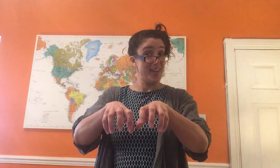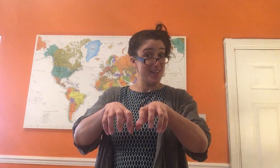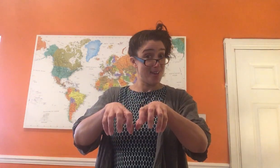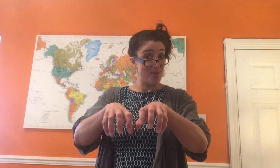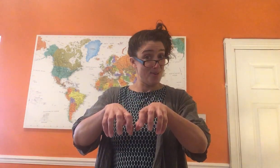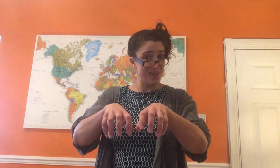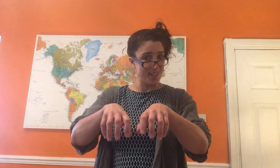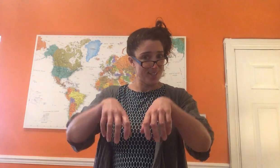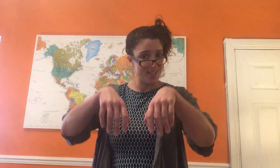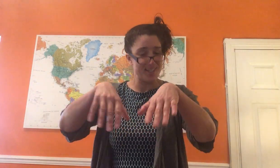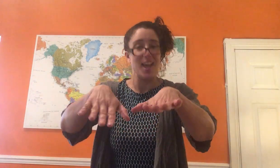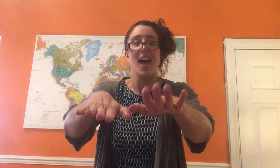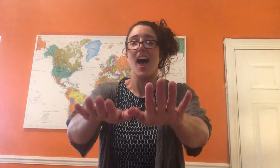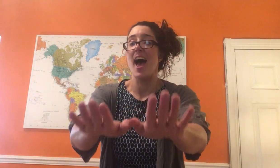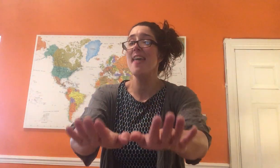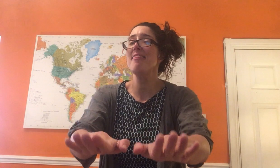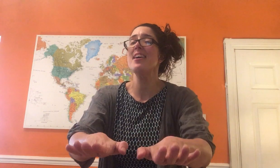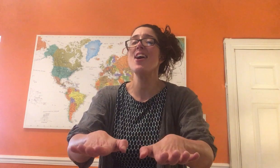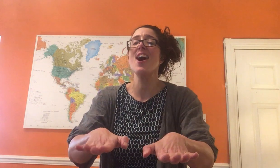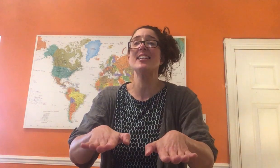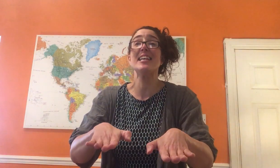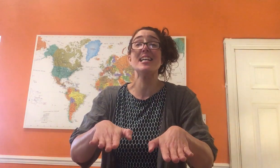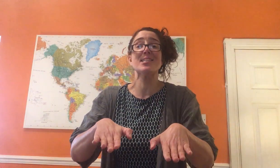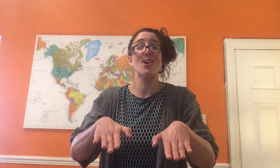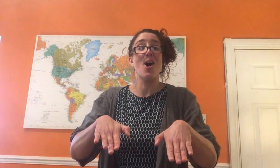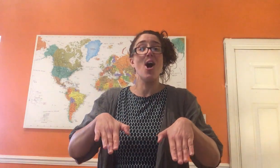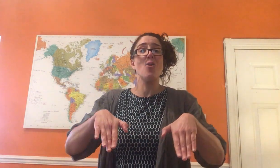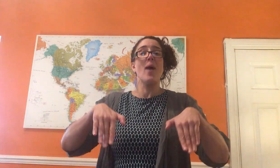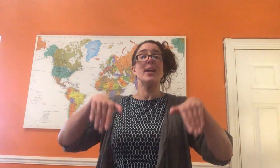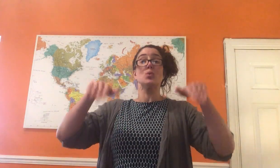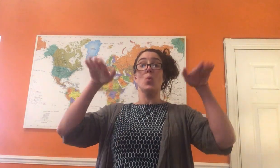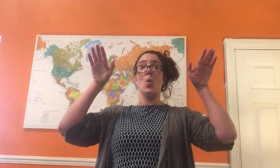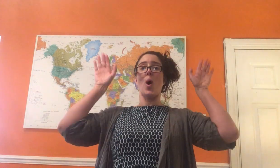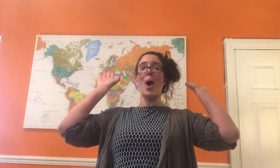here's our audience. And the audience all went, woo!